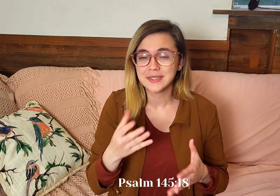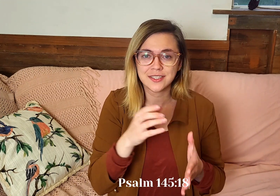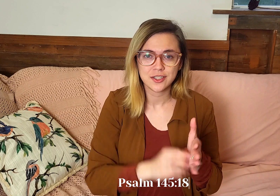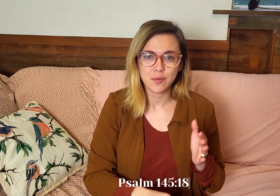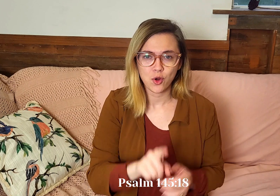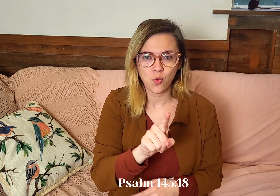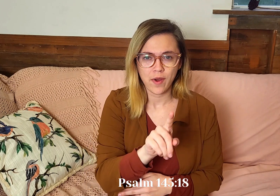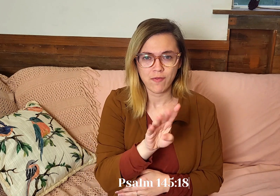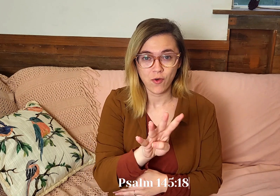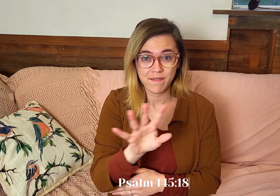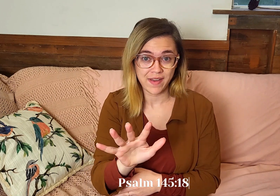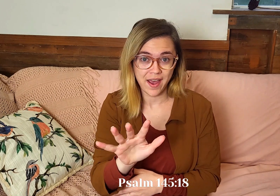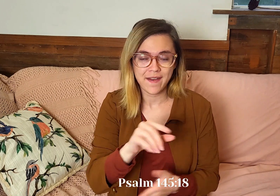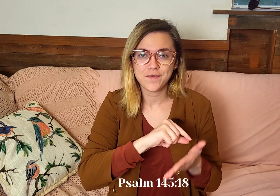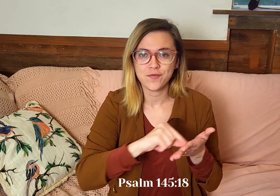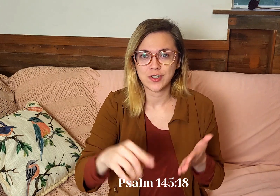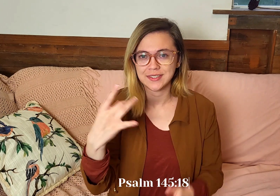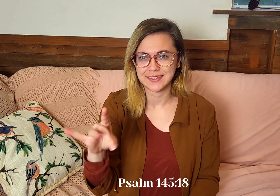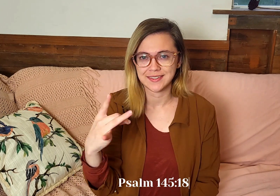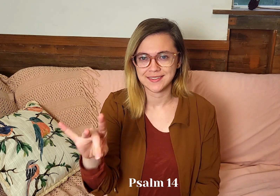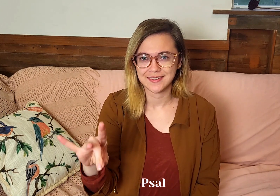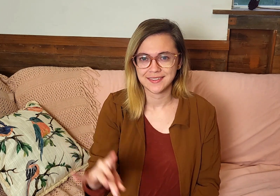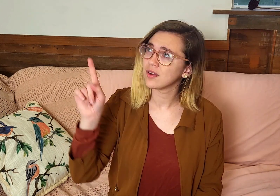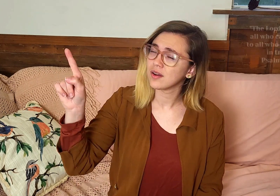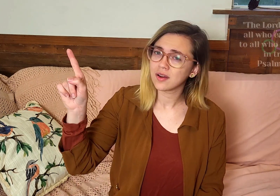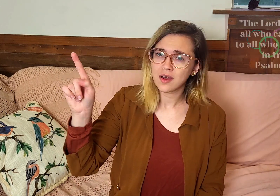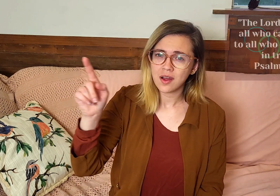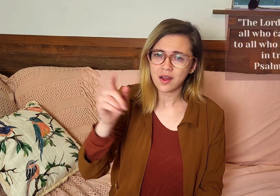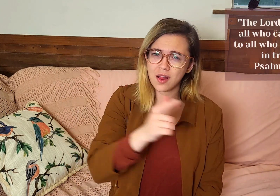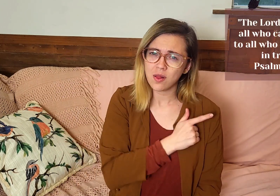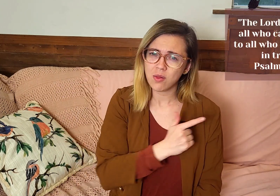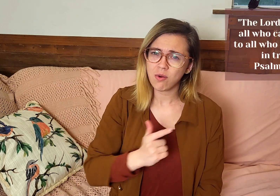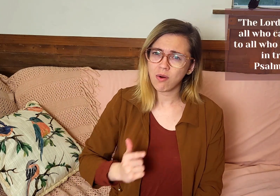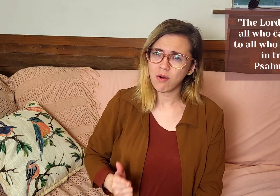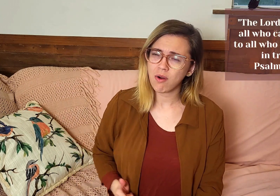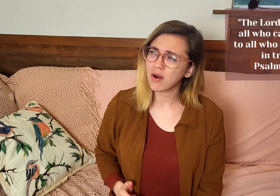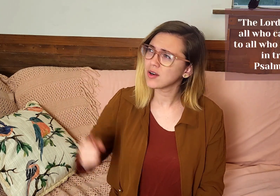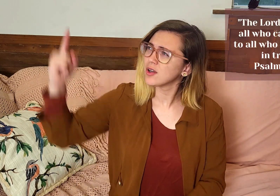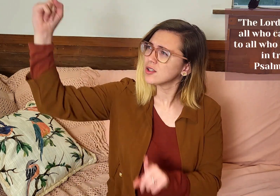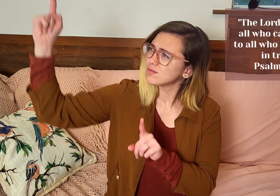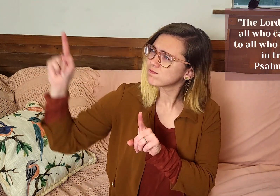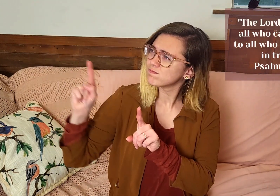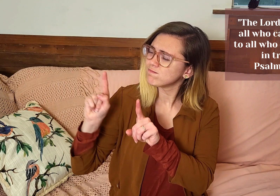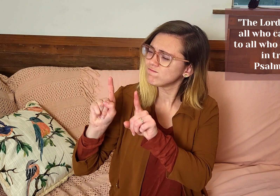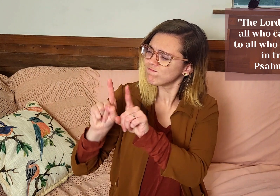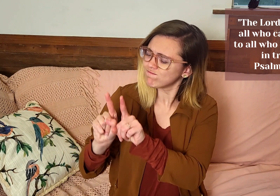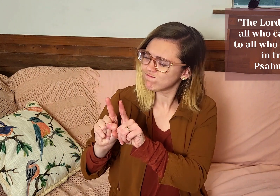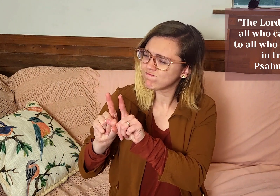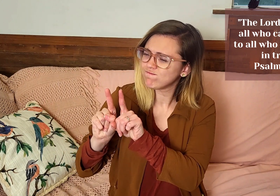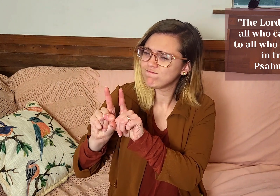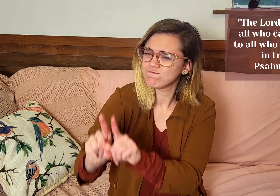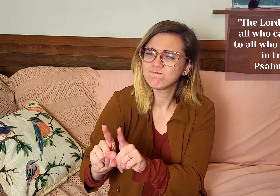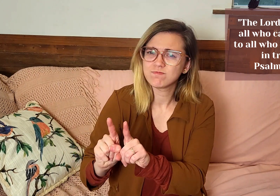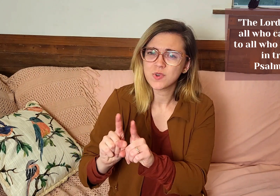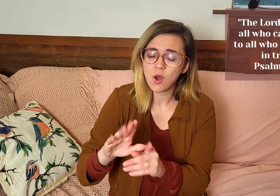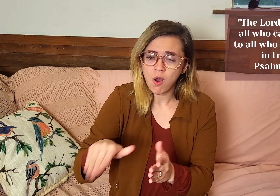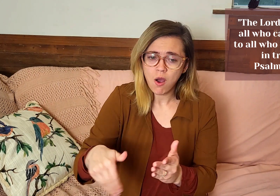be in chapter 145 verse 18. The Lord is near to